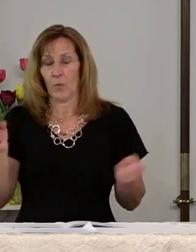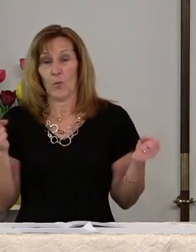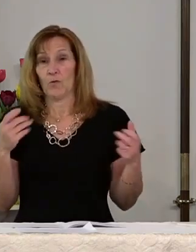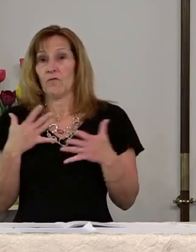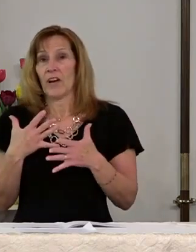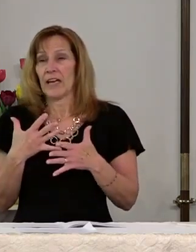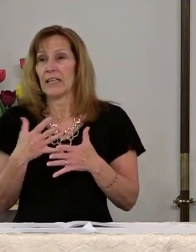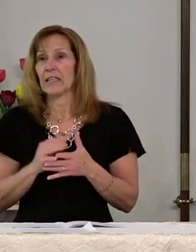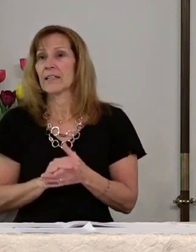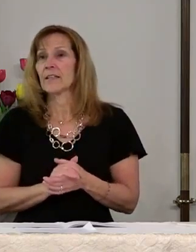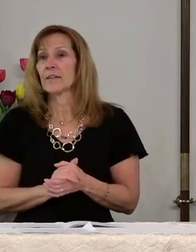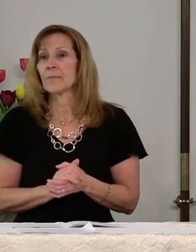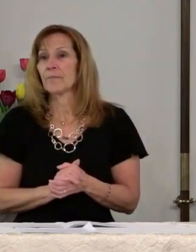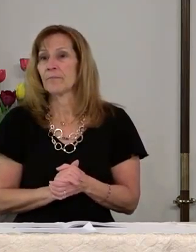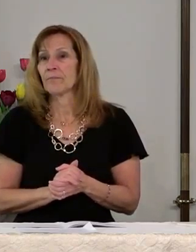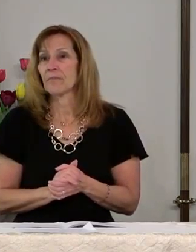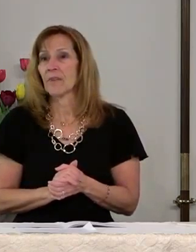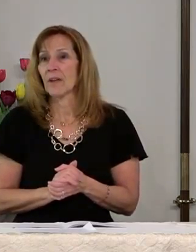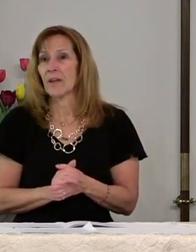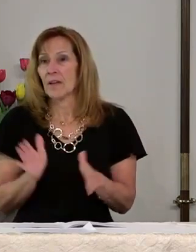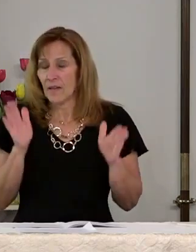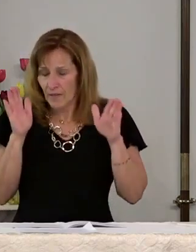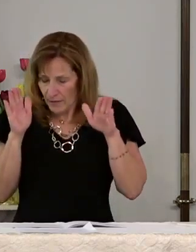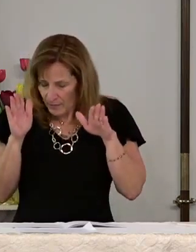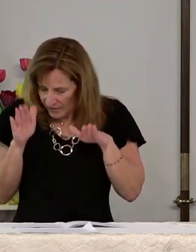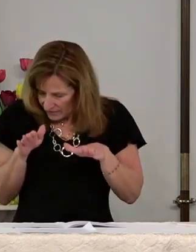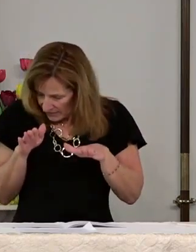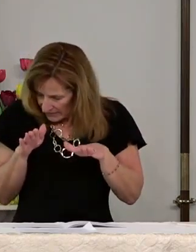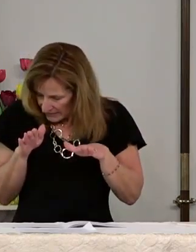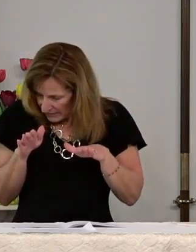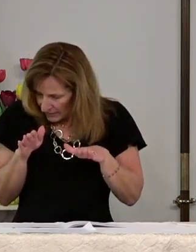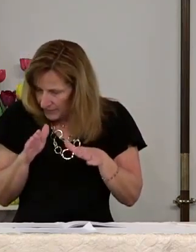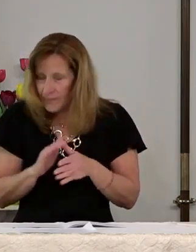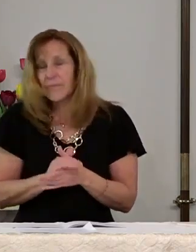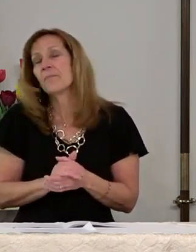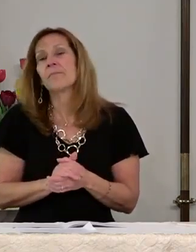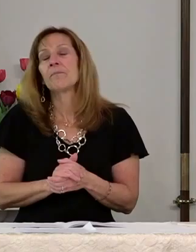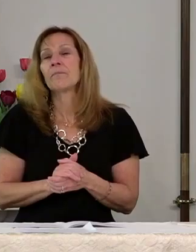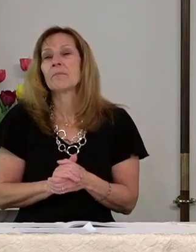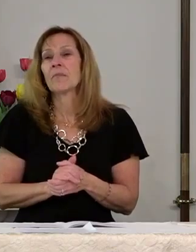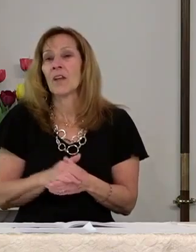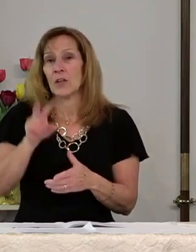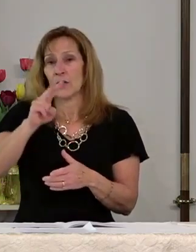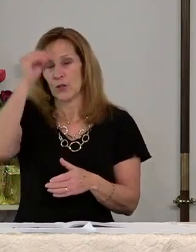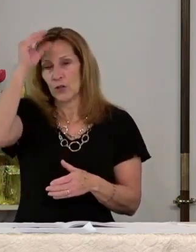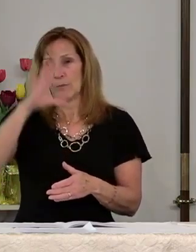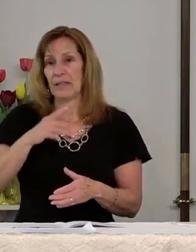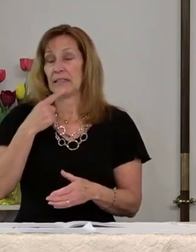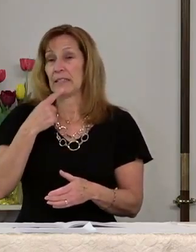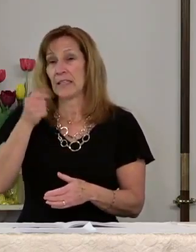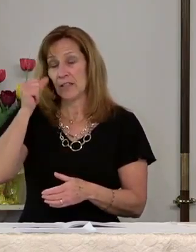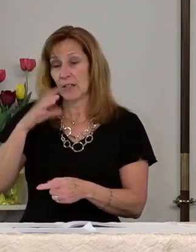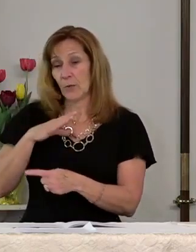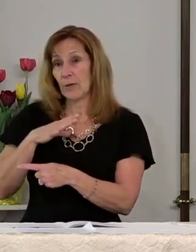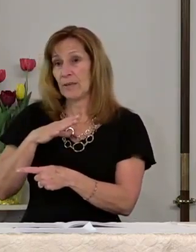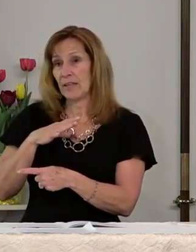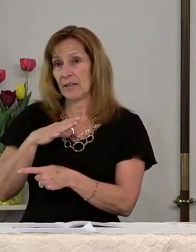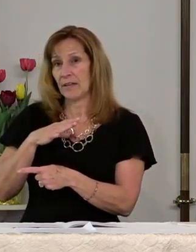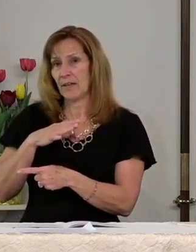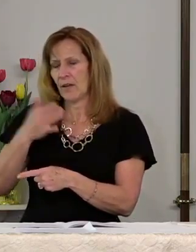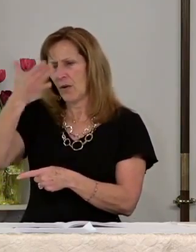afraid. They bowed their heads down. The two men said to the women,